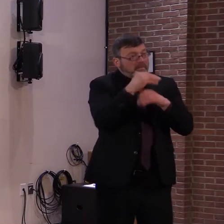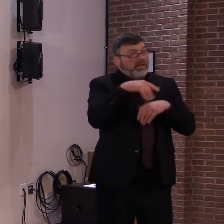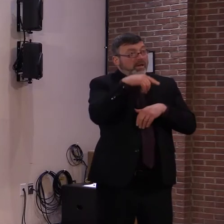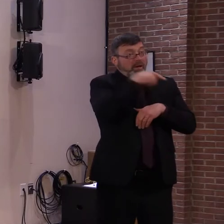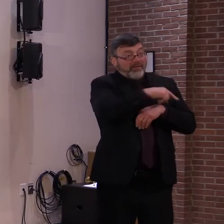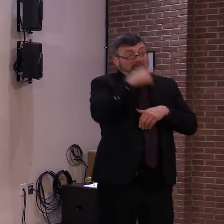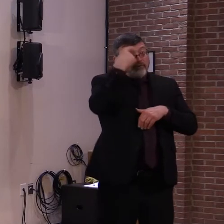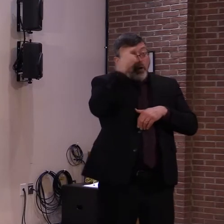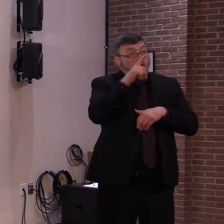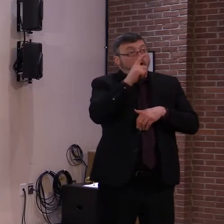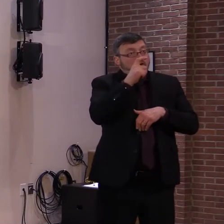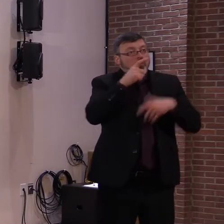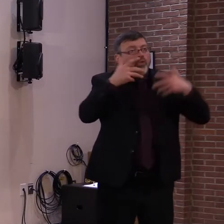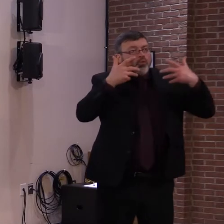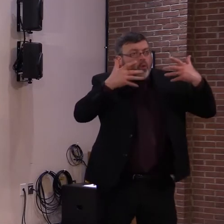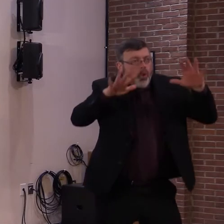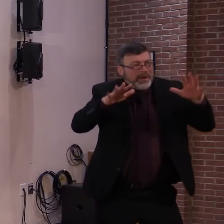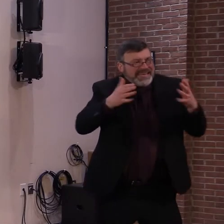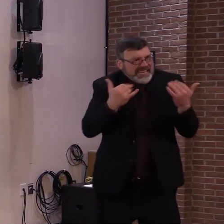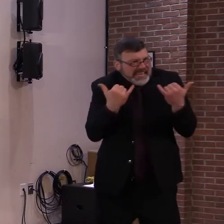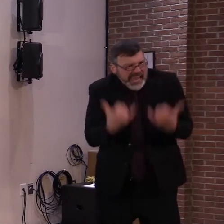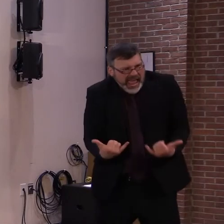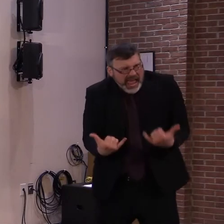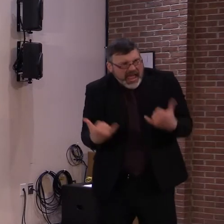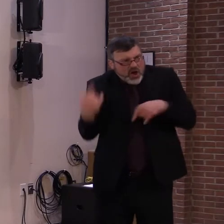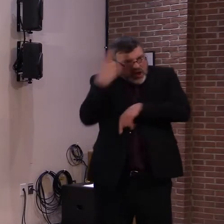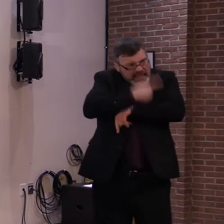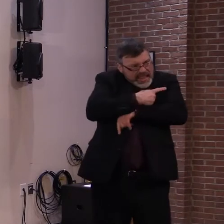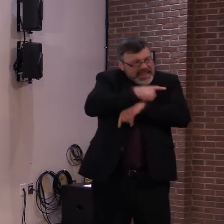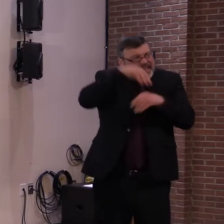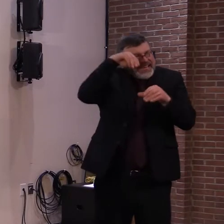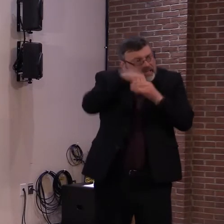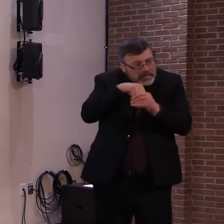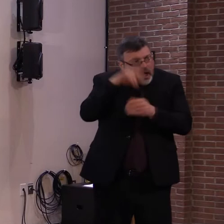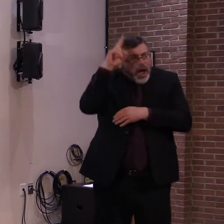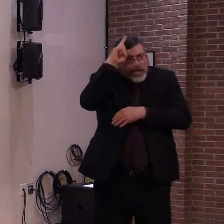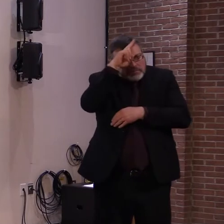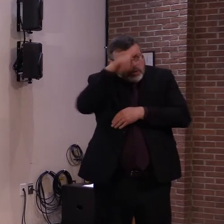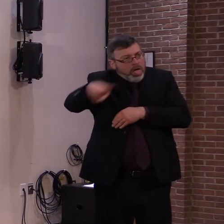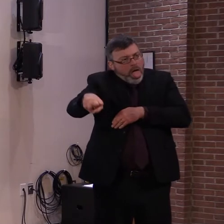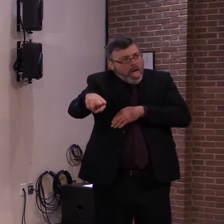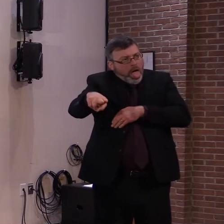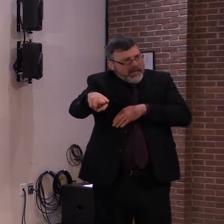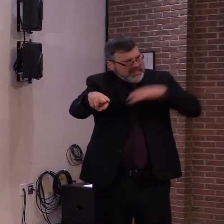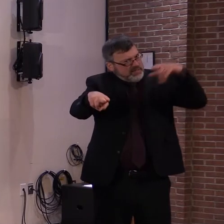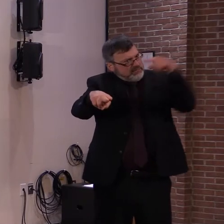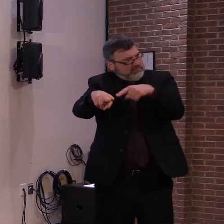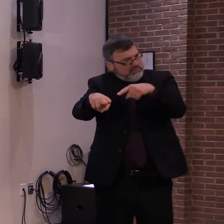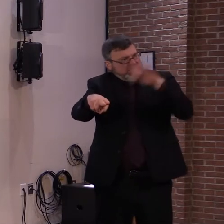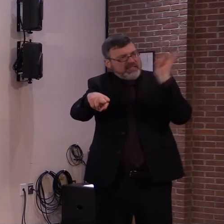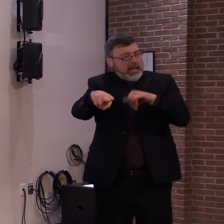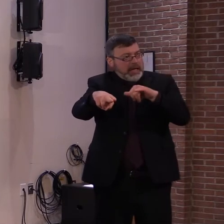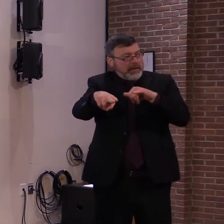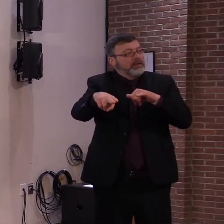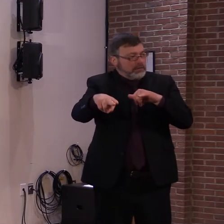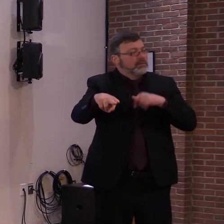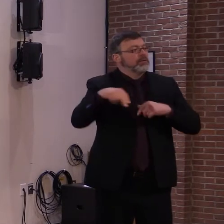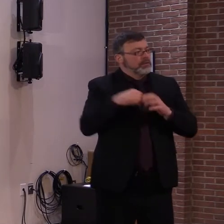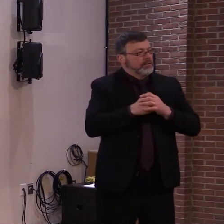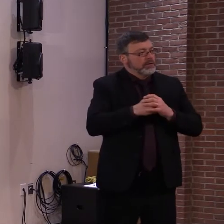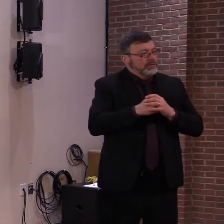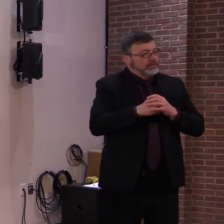this week of transition and the hospital will manage that along with the second dosage planning for these individuals.